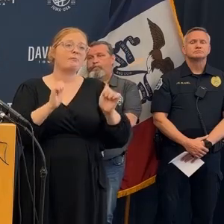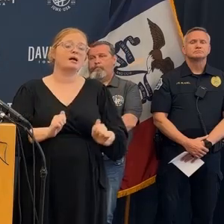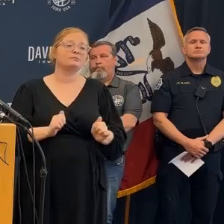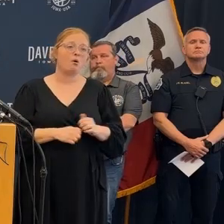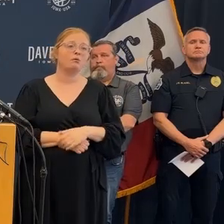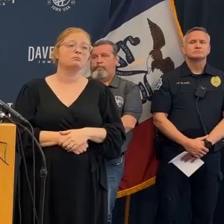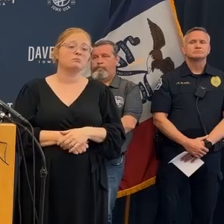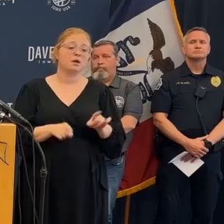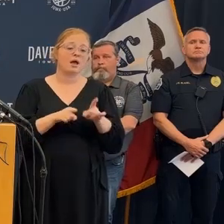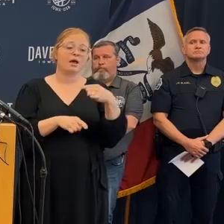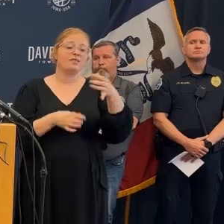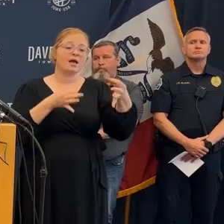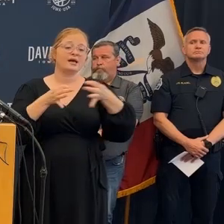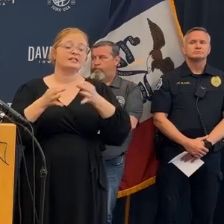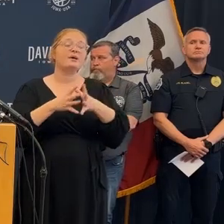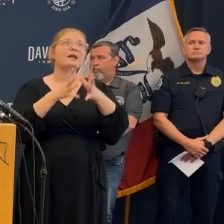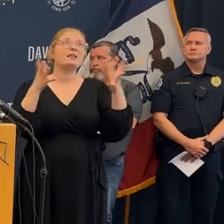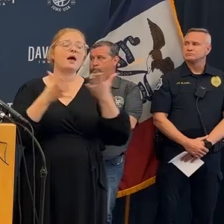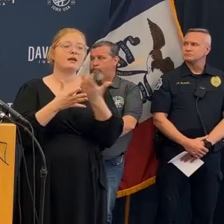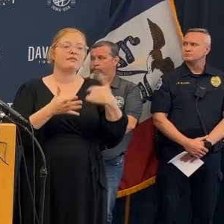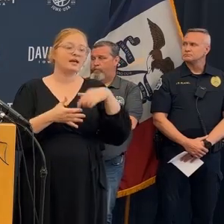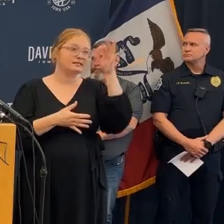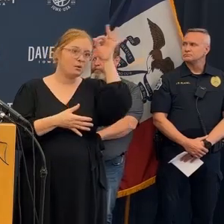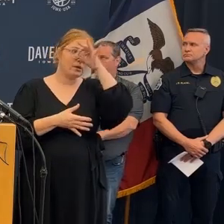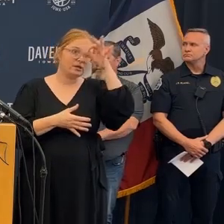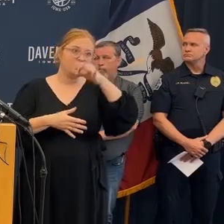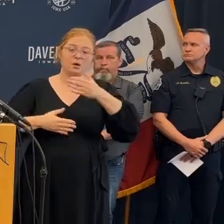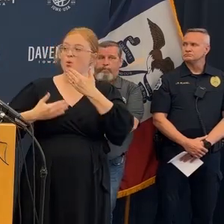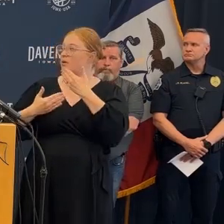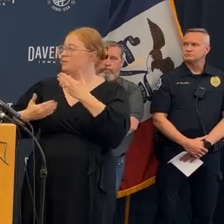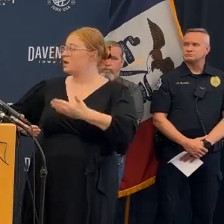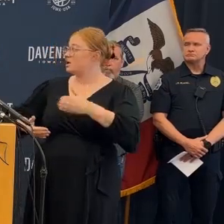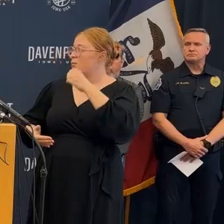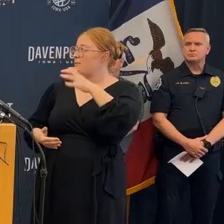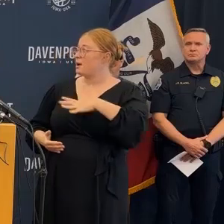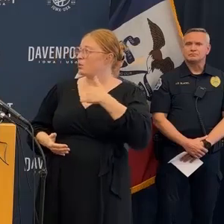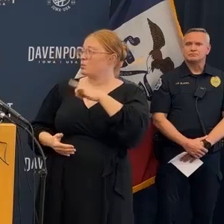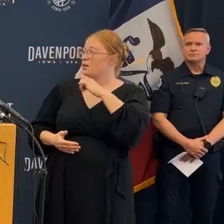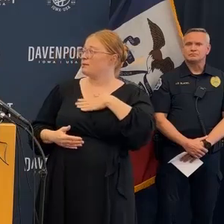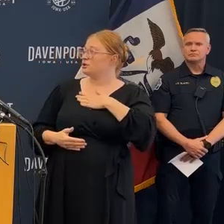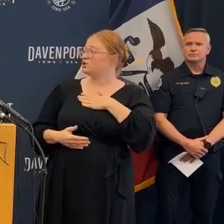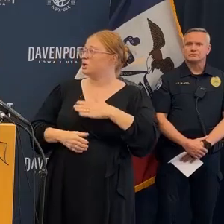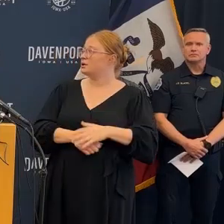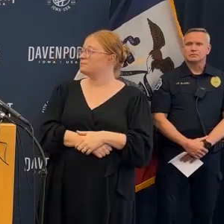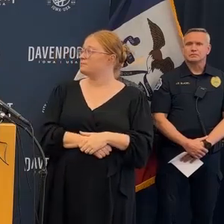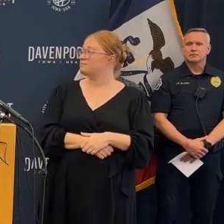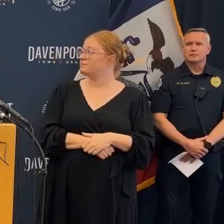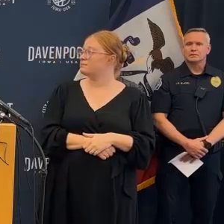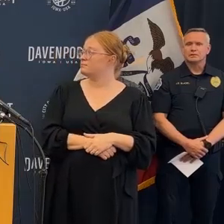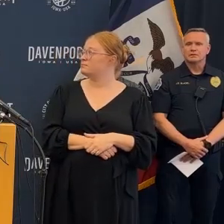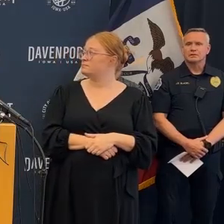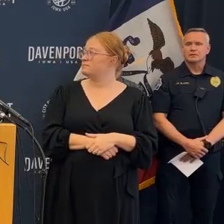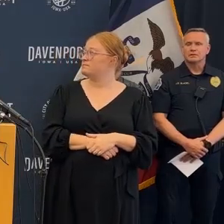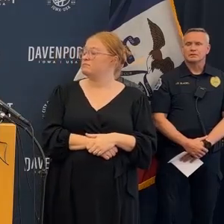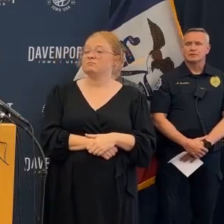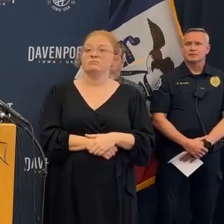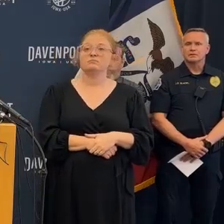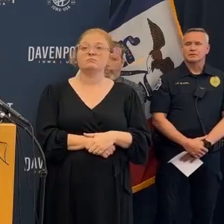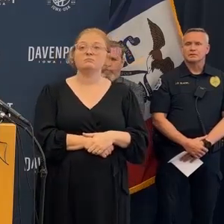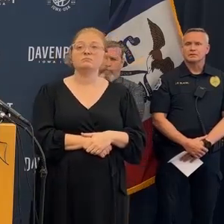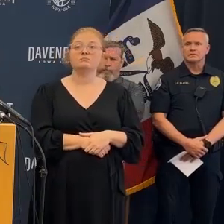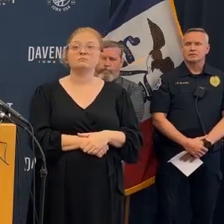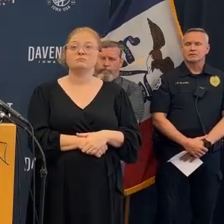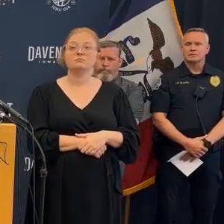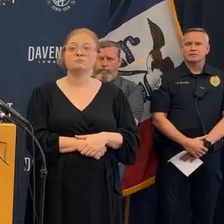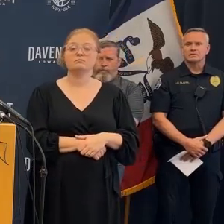there and make the steps of the action plan in order that way so it's it's can be as